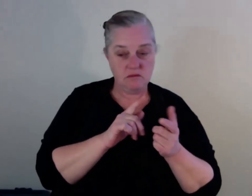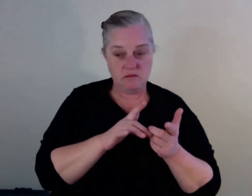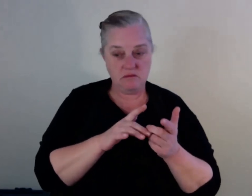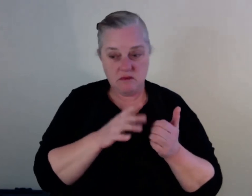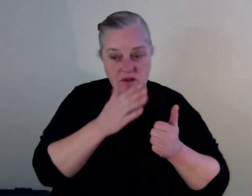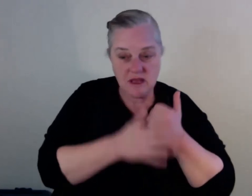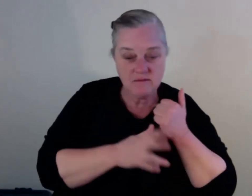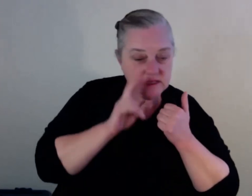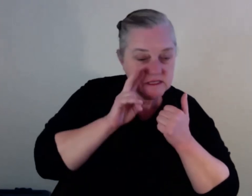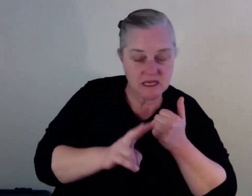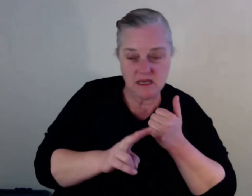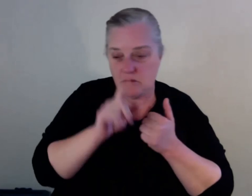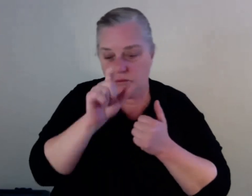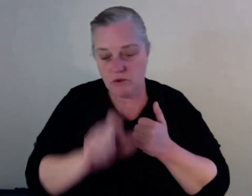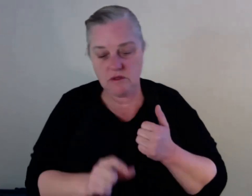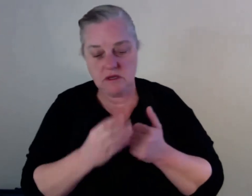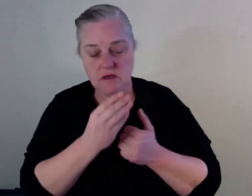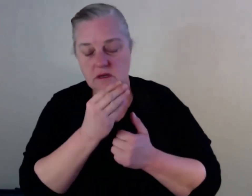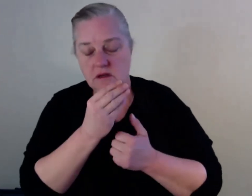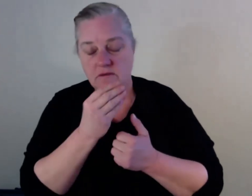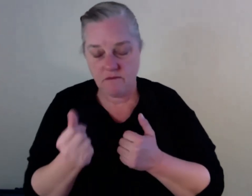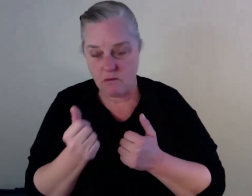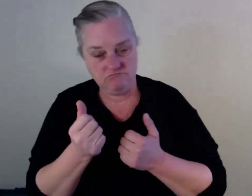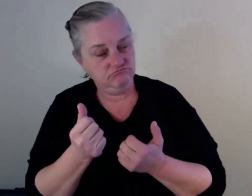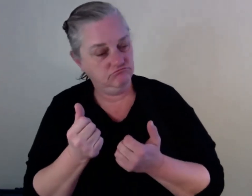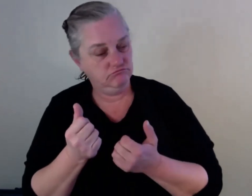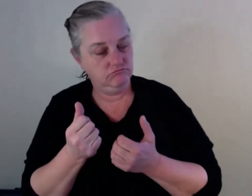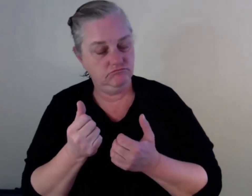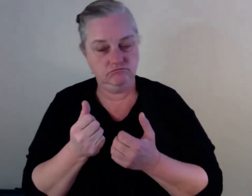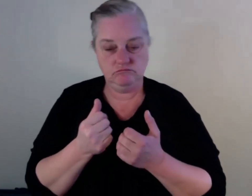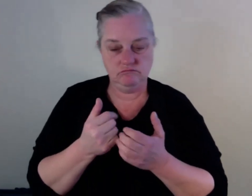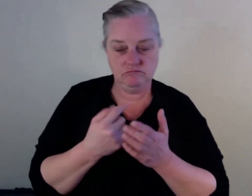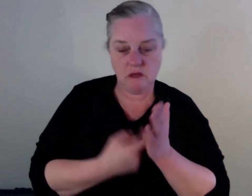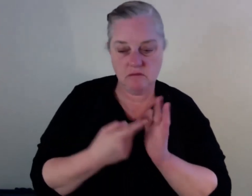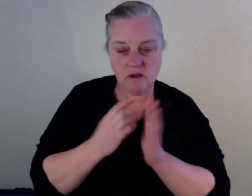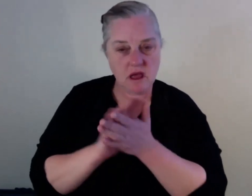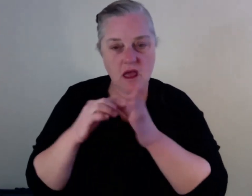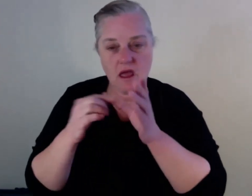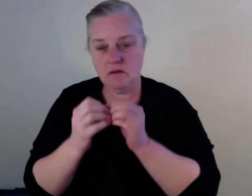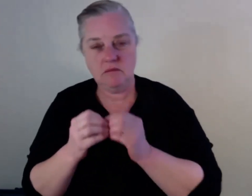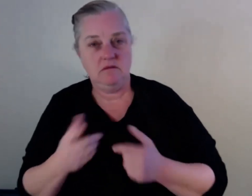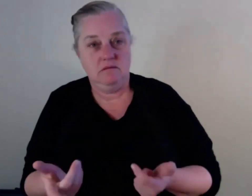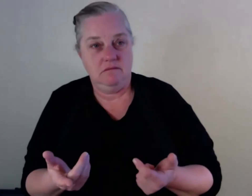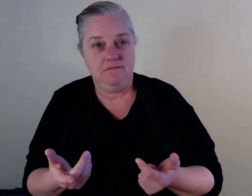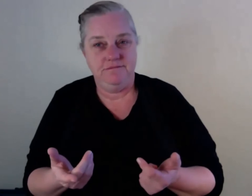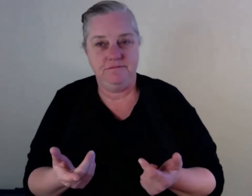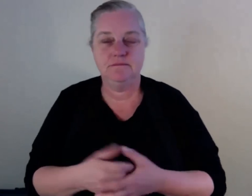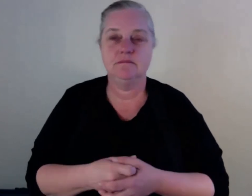was a blessing in disguise, but it didn't have to be that way. You know what I mean? And it's, I've been out 15 years and nothing has